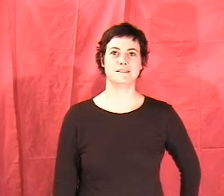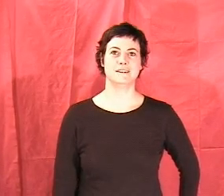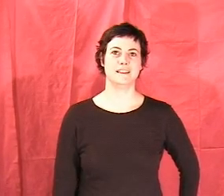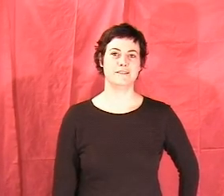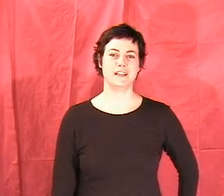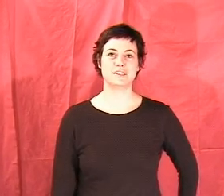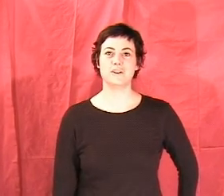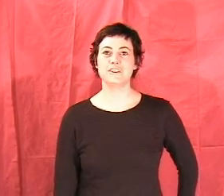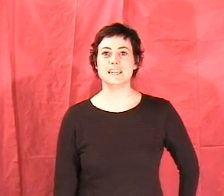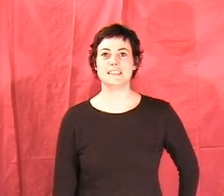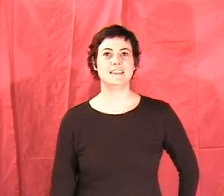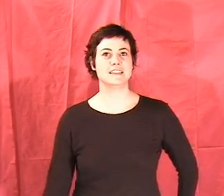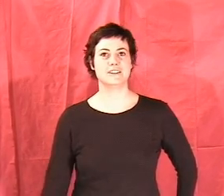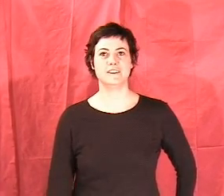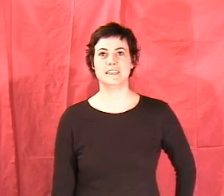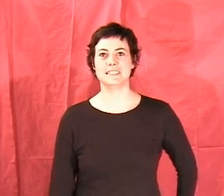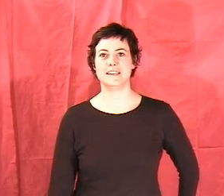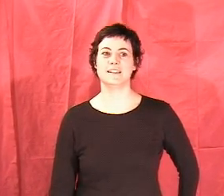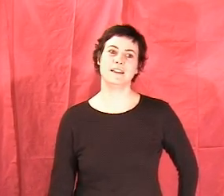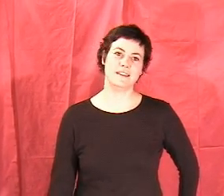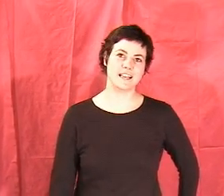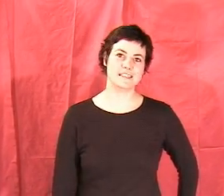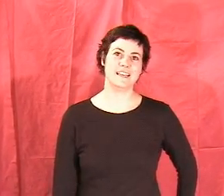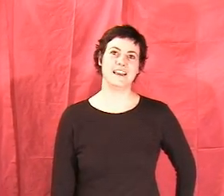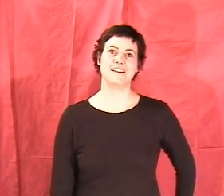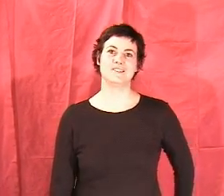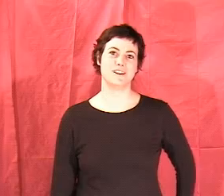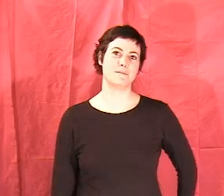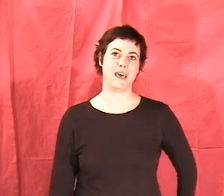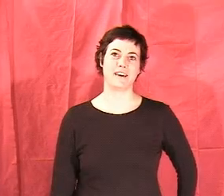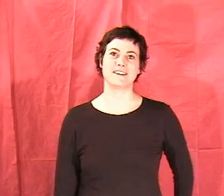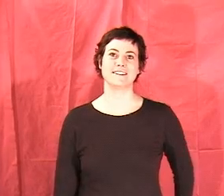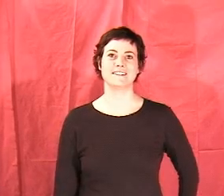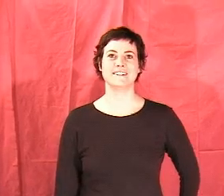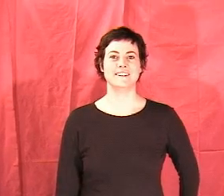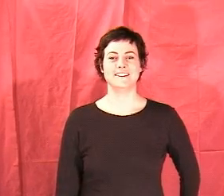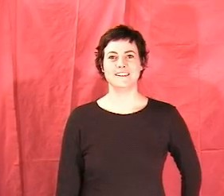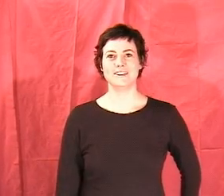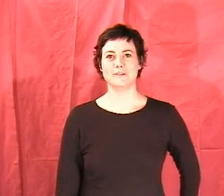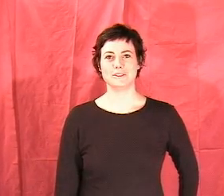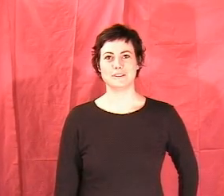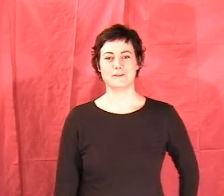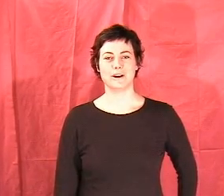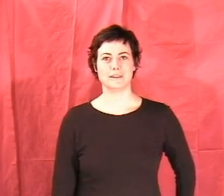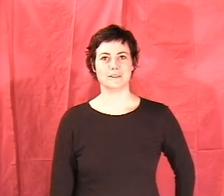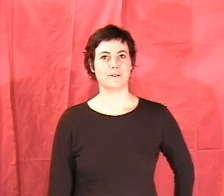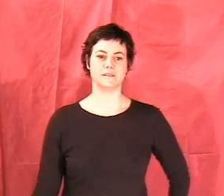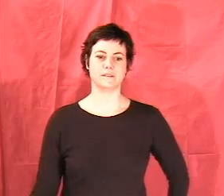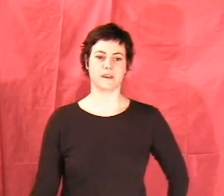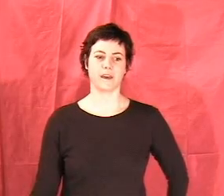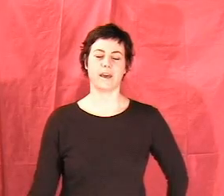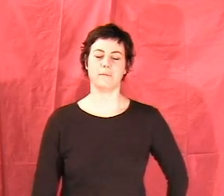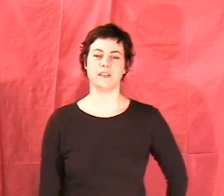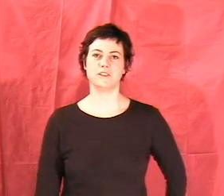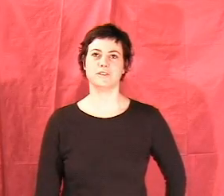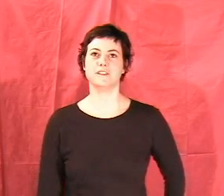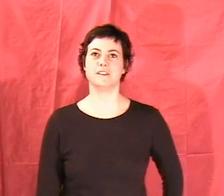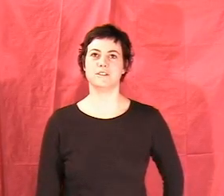And if that's all you get done, that's all you get done. And then the next day, try the back and just so on and so on. I made sure that the